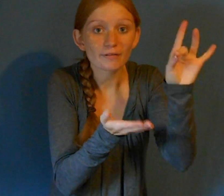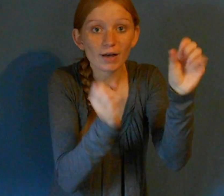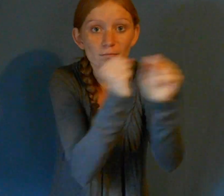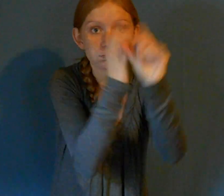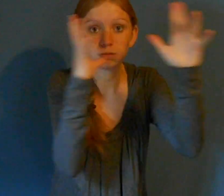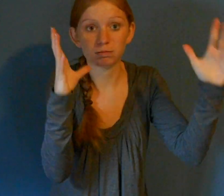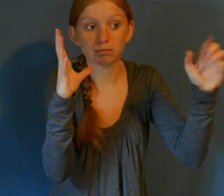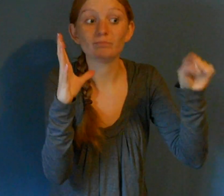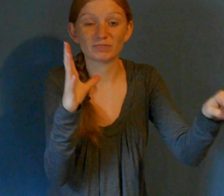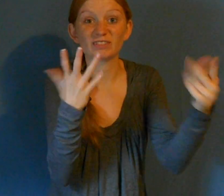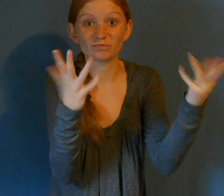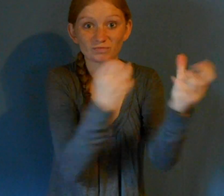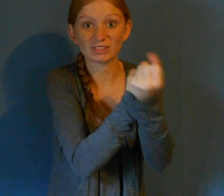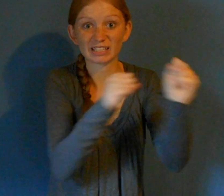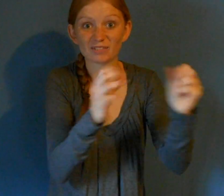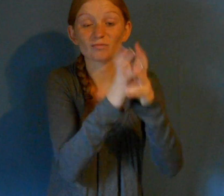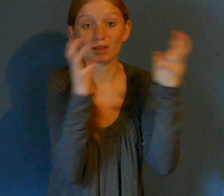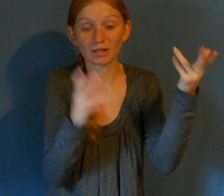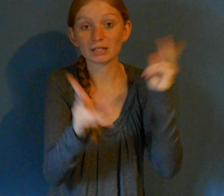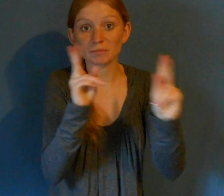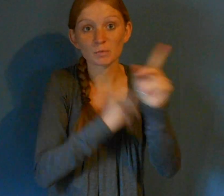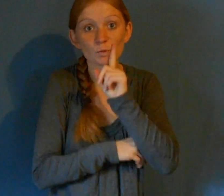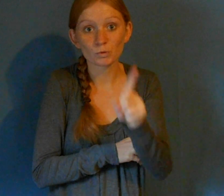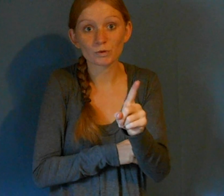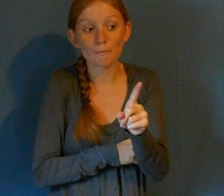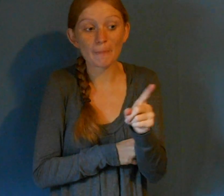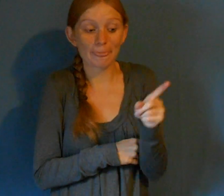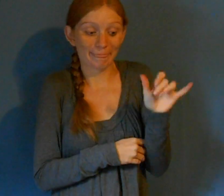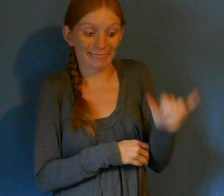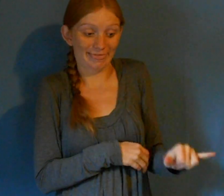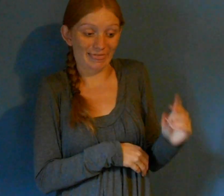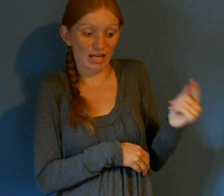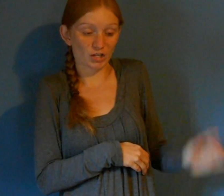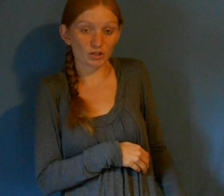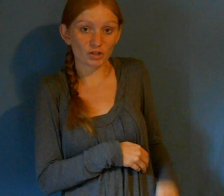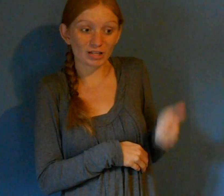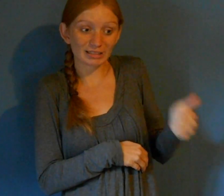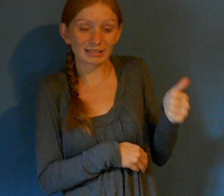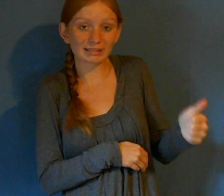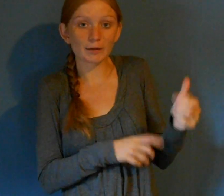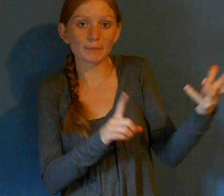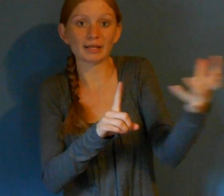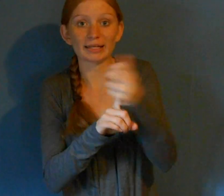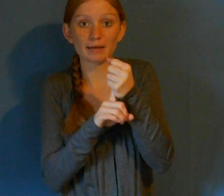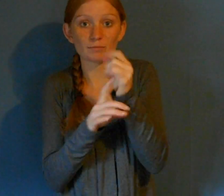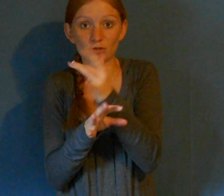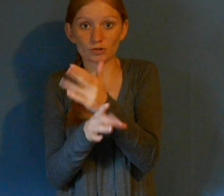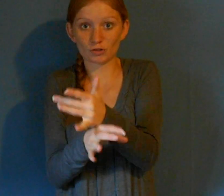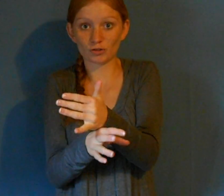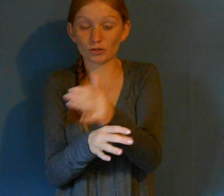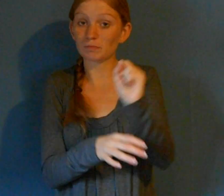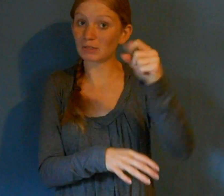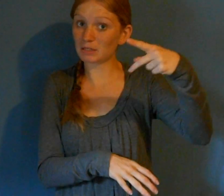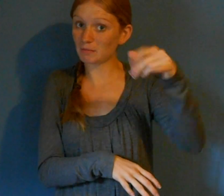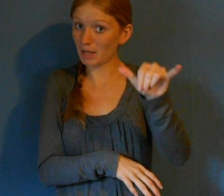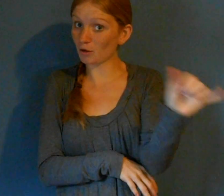um, on his own, captured a German spy. This is kind of interesting facts. Um, they